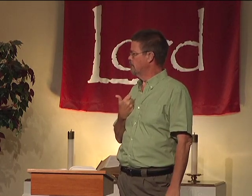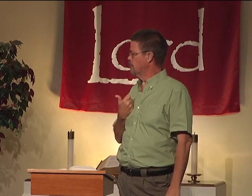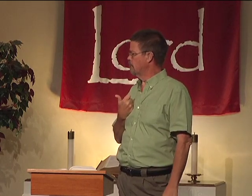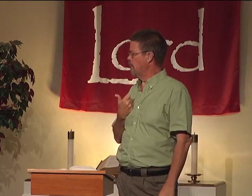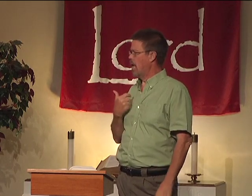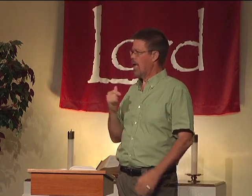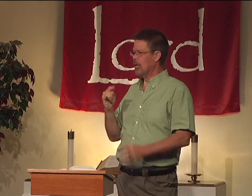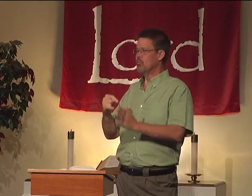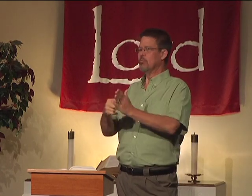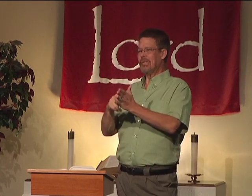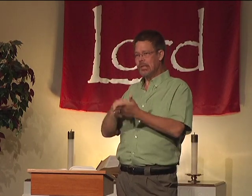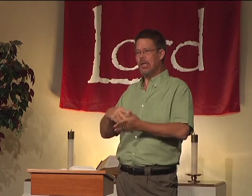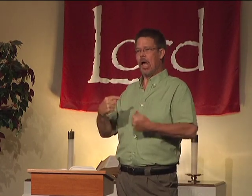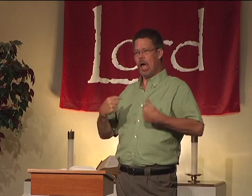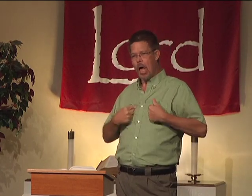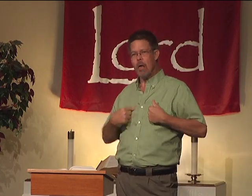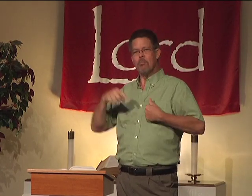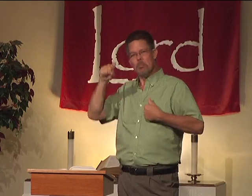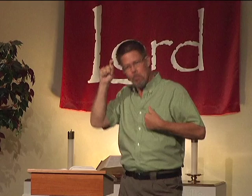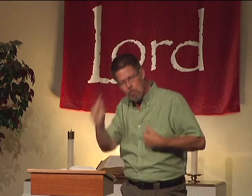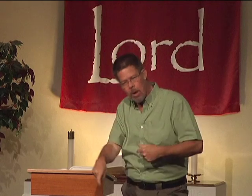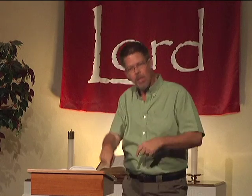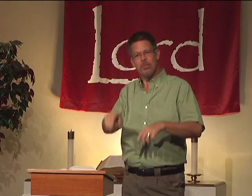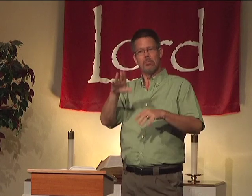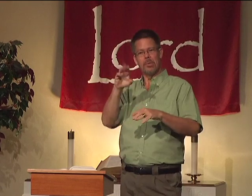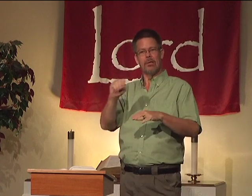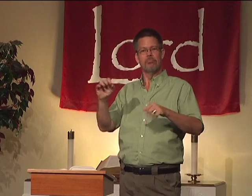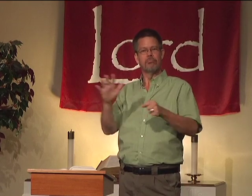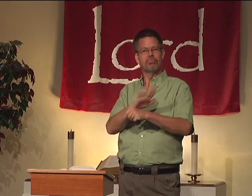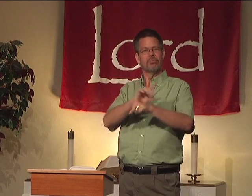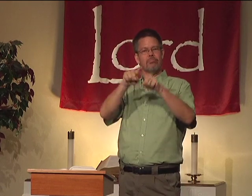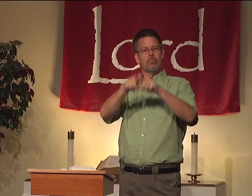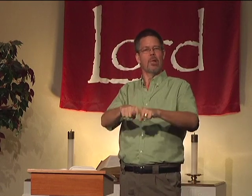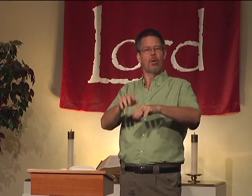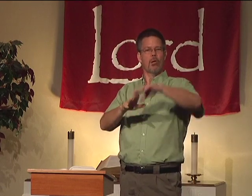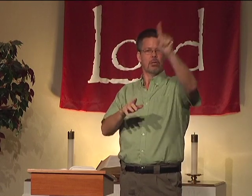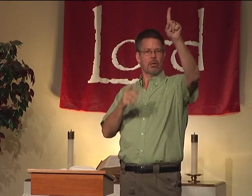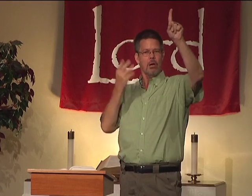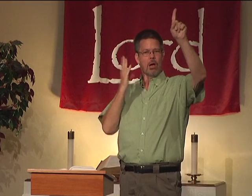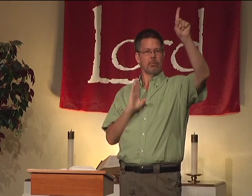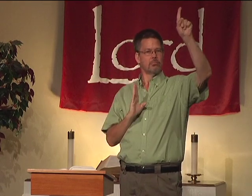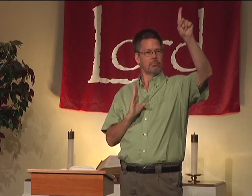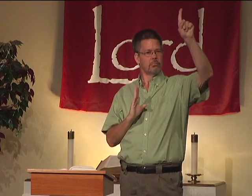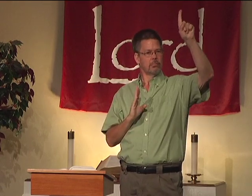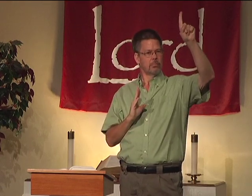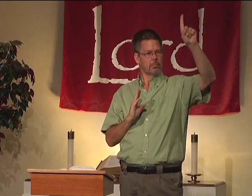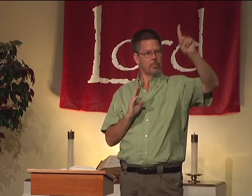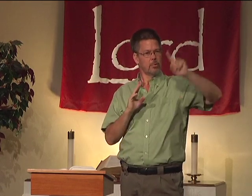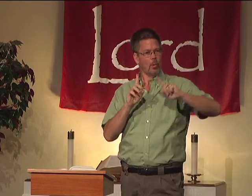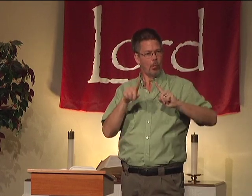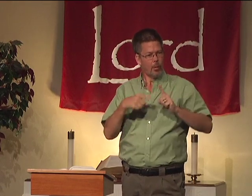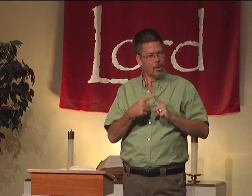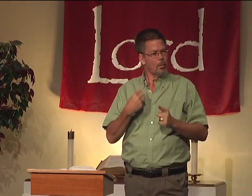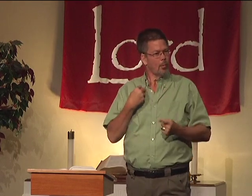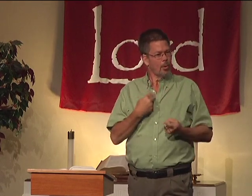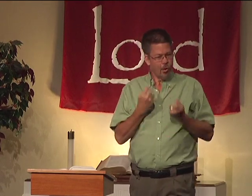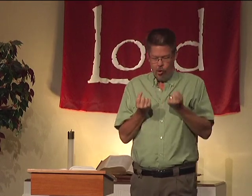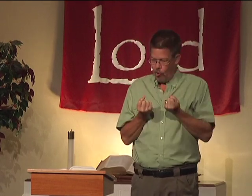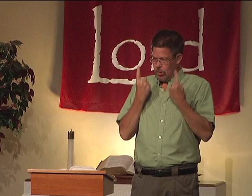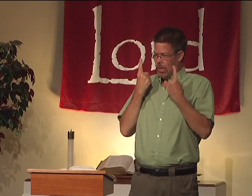myself. I realize that. It means that I must be wholly dependent upon God. So